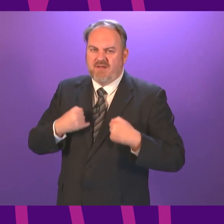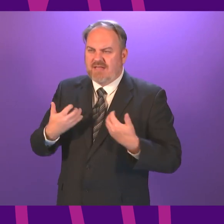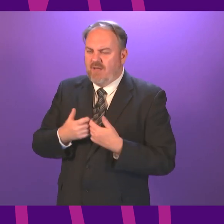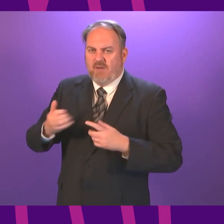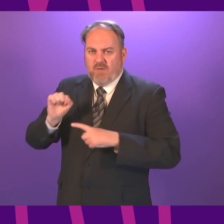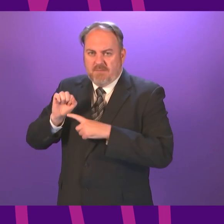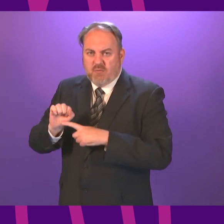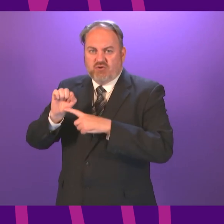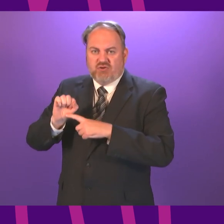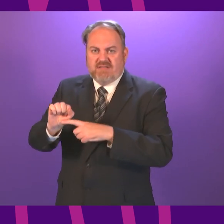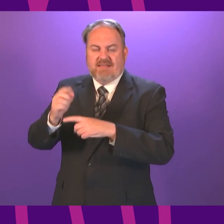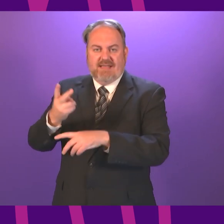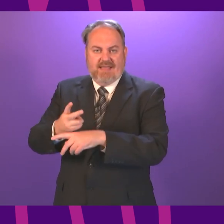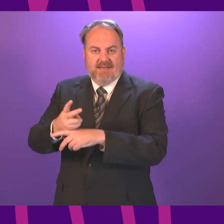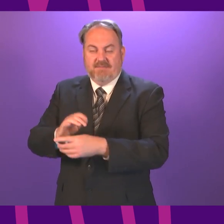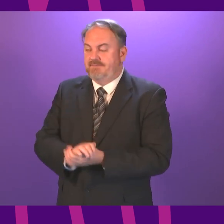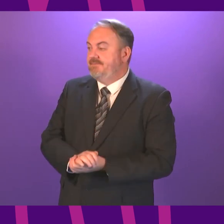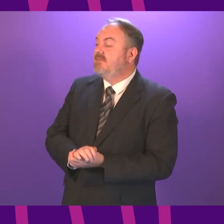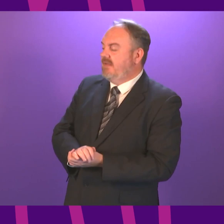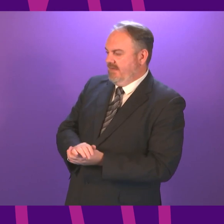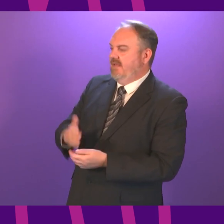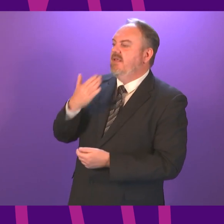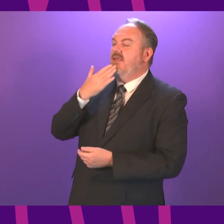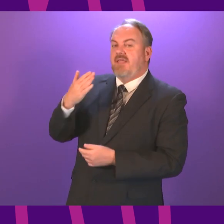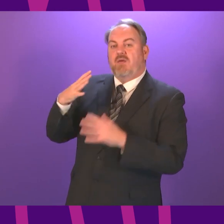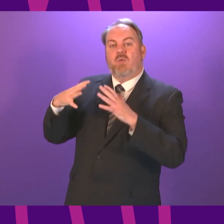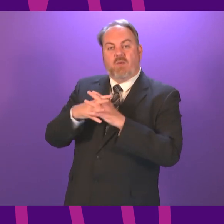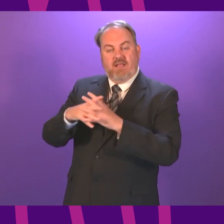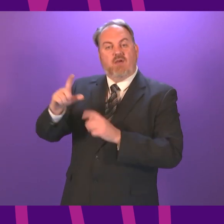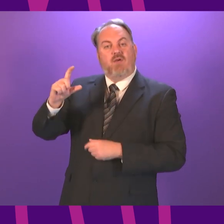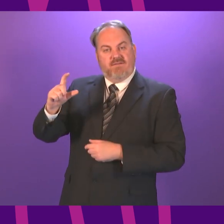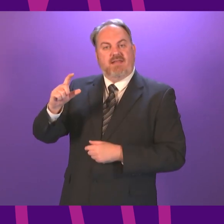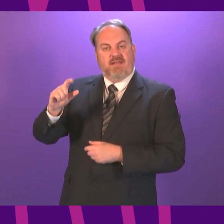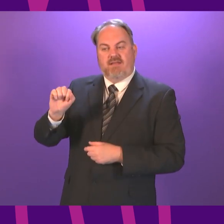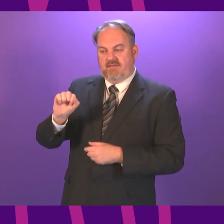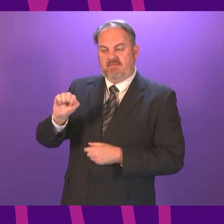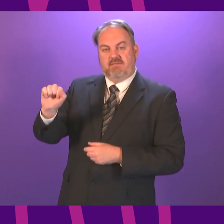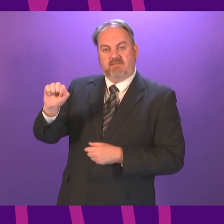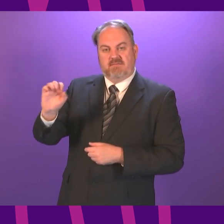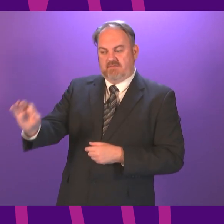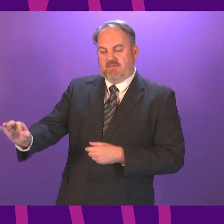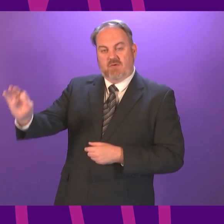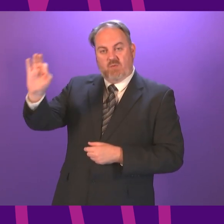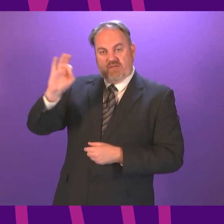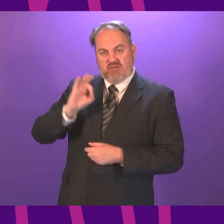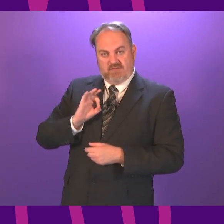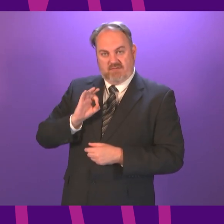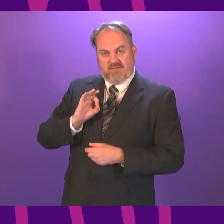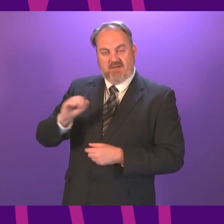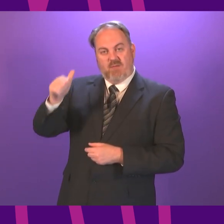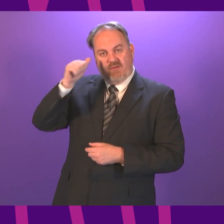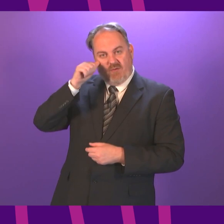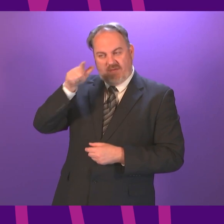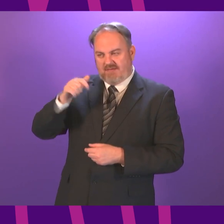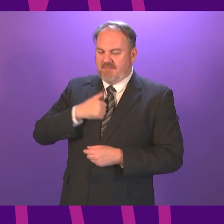Minister Can I thank Willie Coffey very much for his question and since he is a very